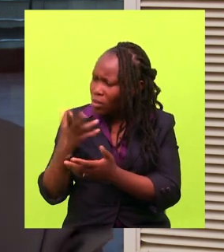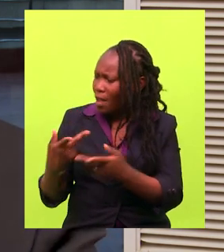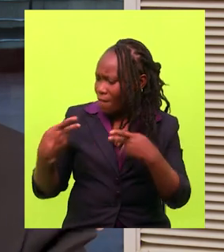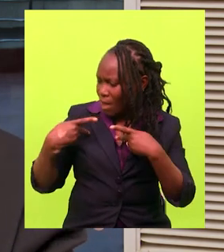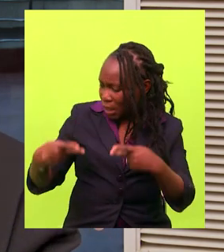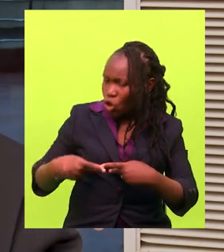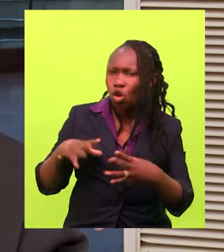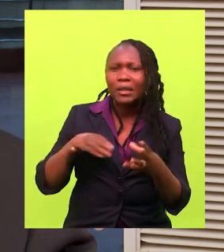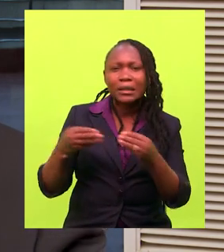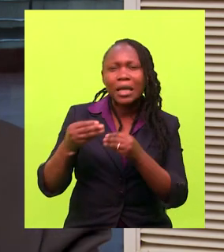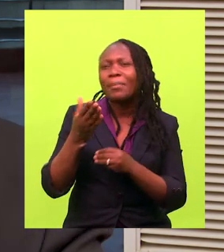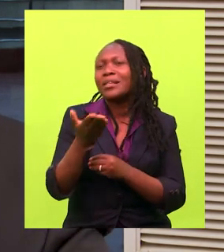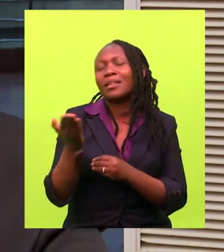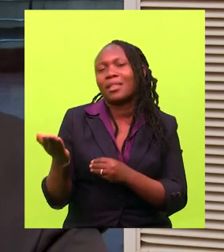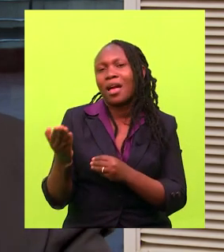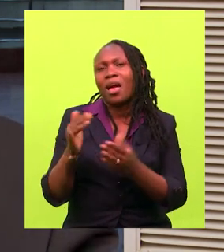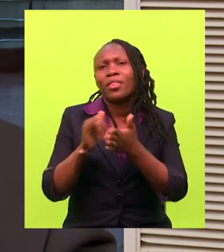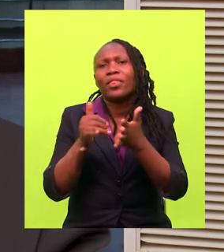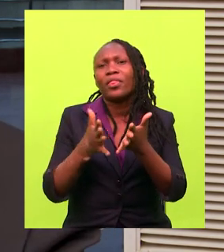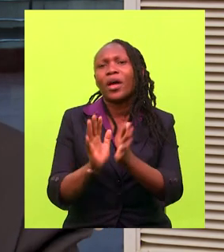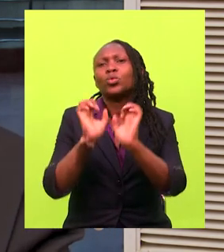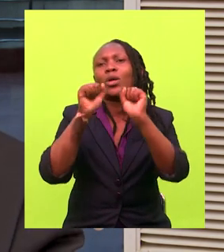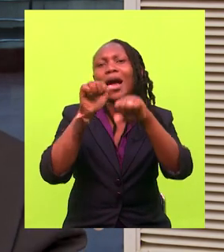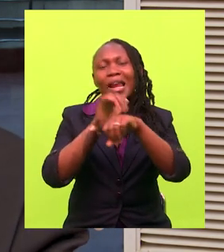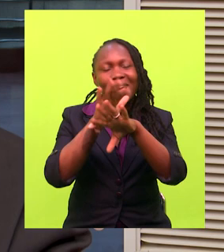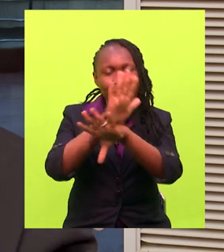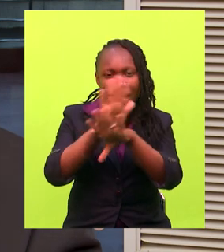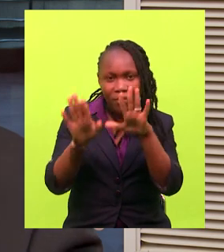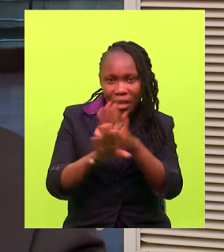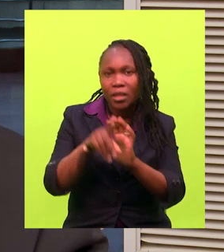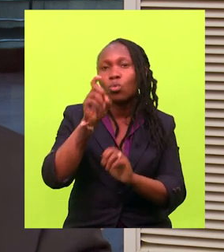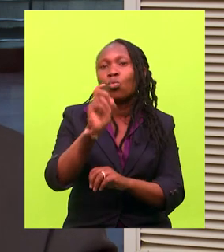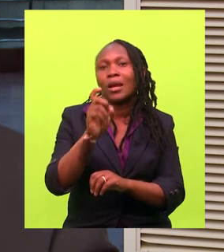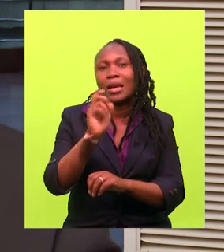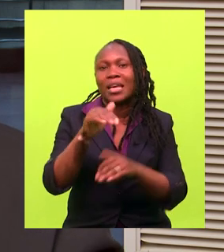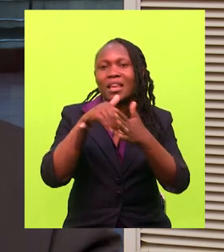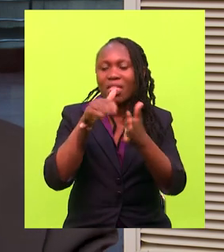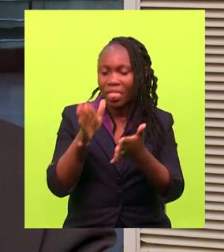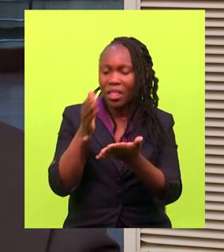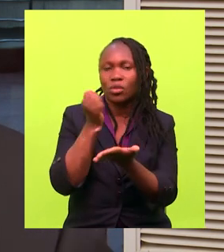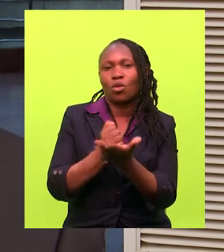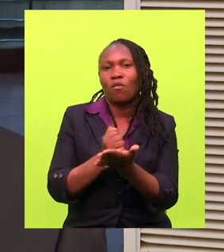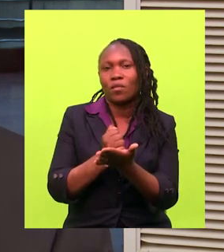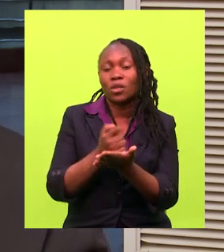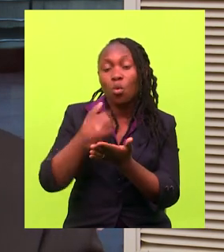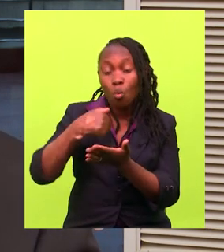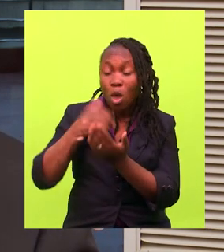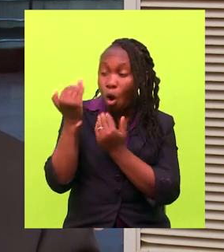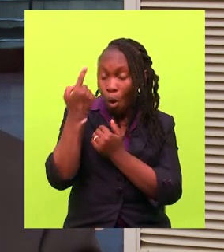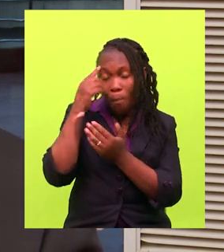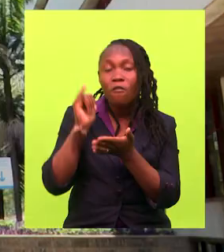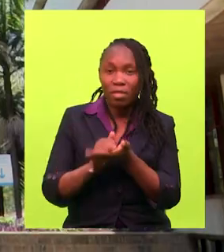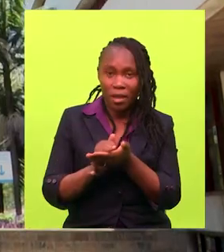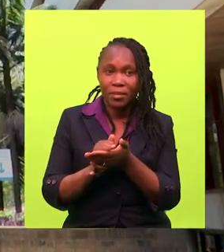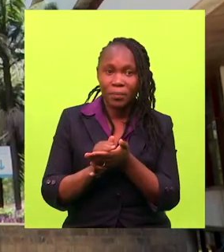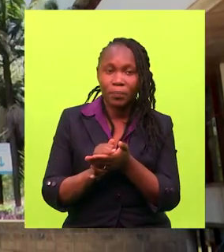it's a physical challenge and you can get everything that you require in that office. So that's what we look